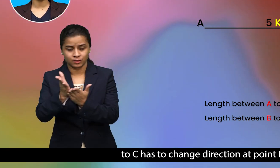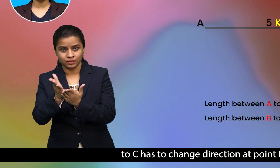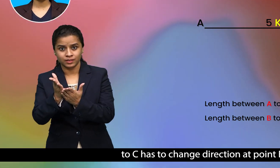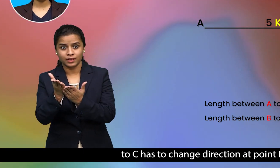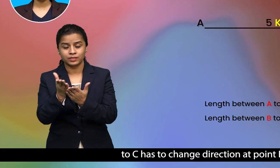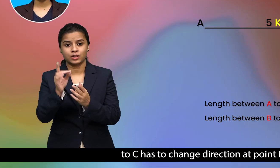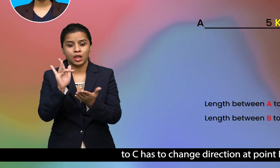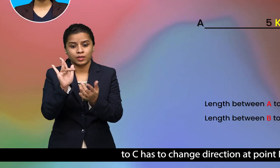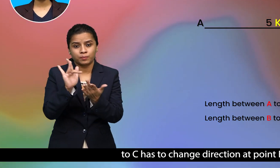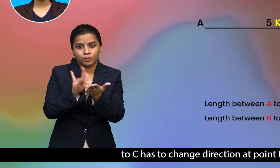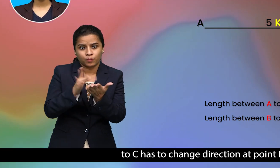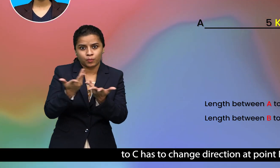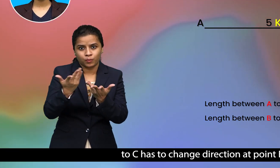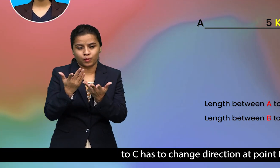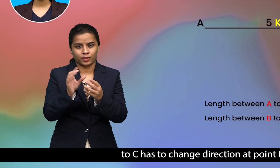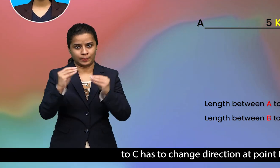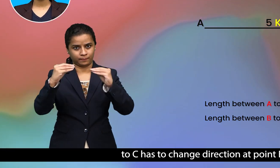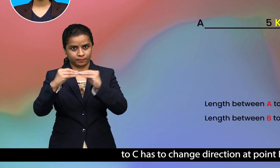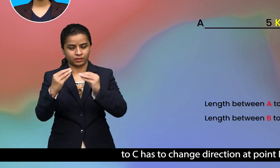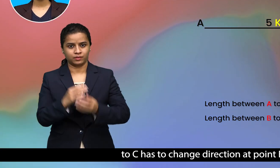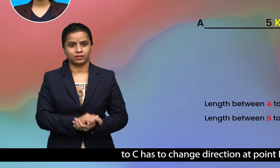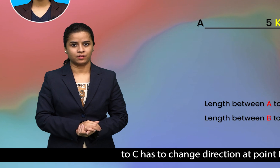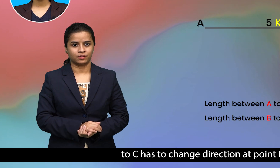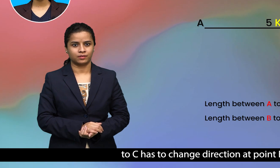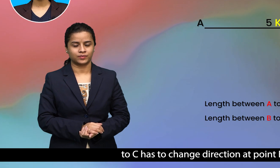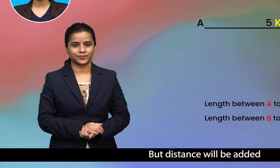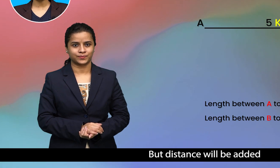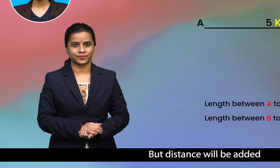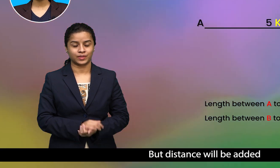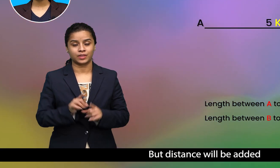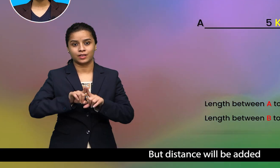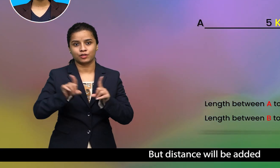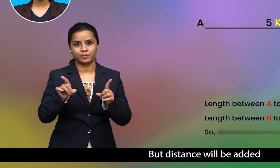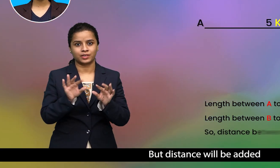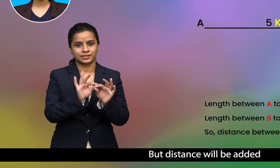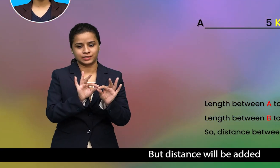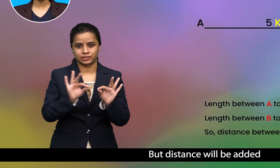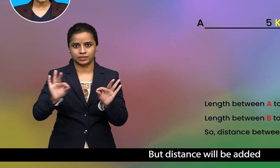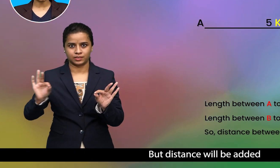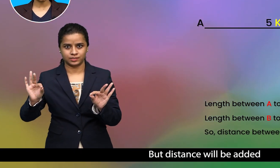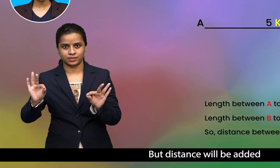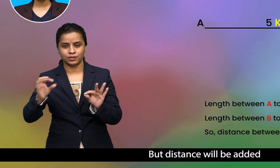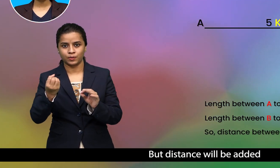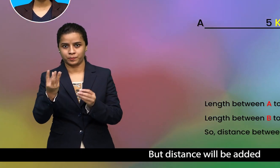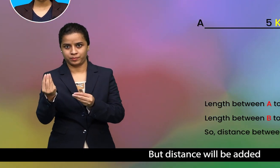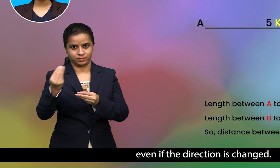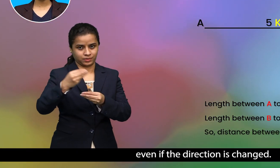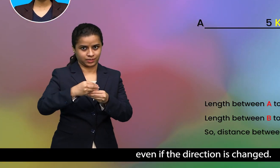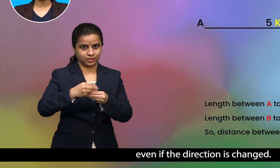but distance will be added even